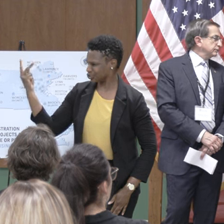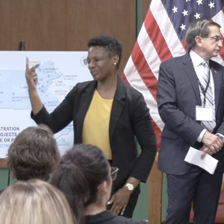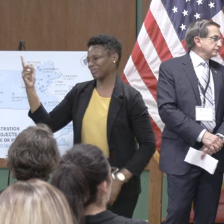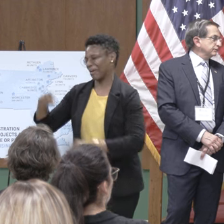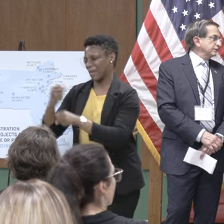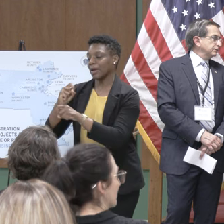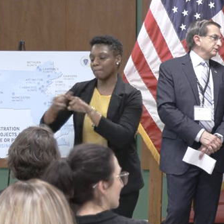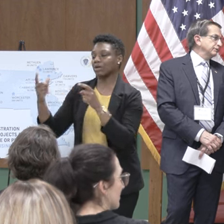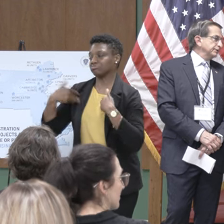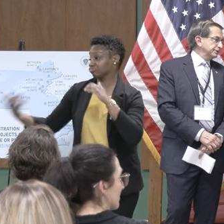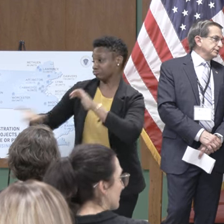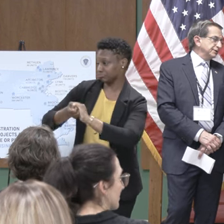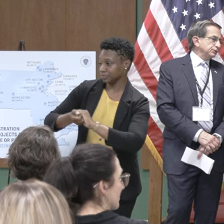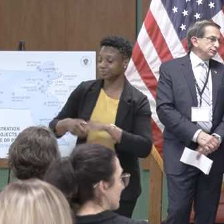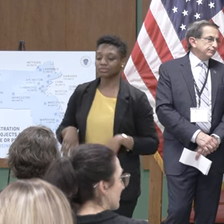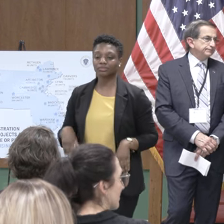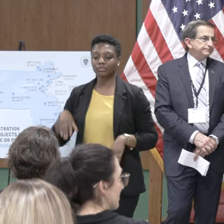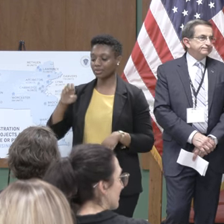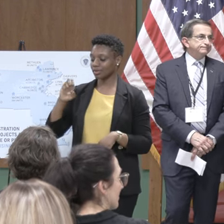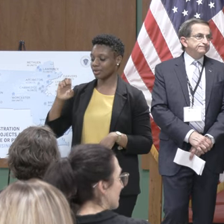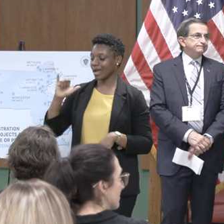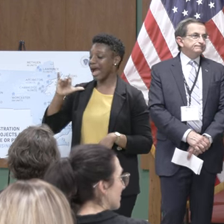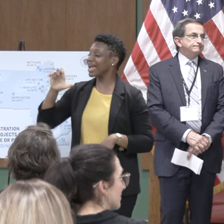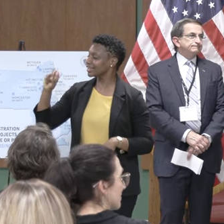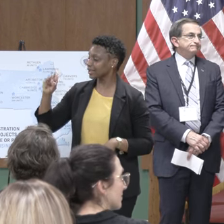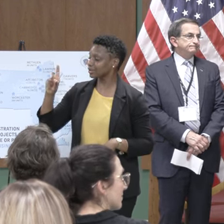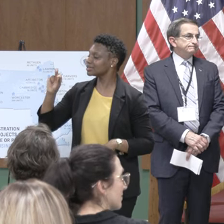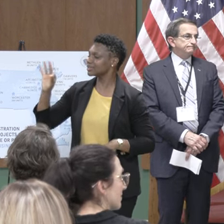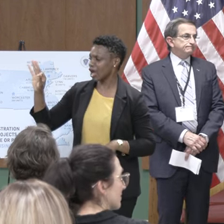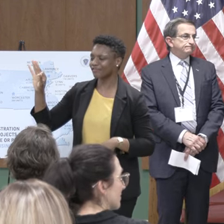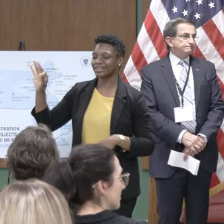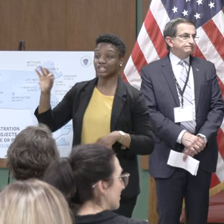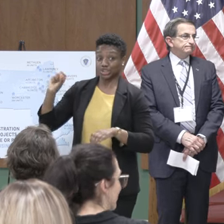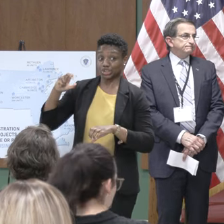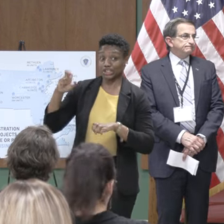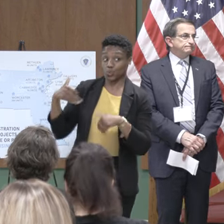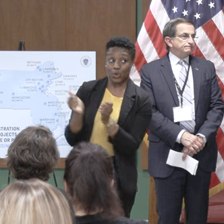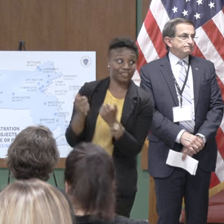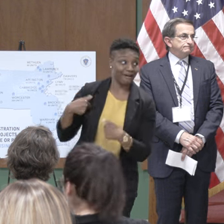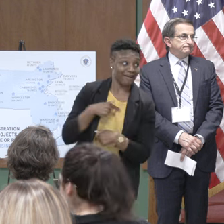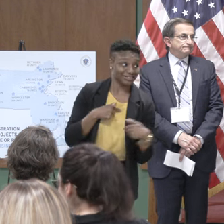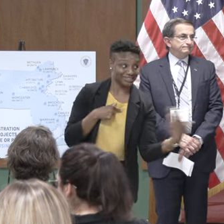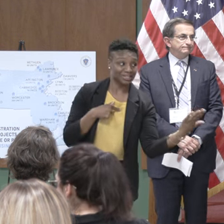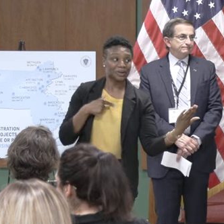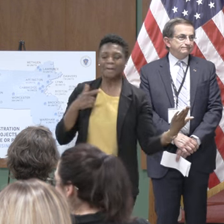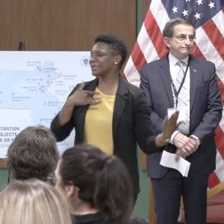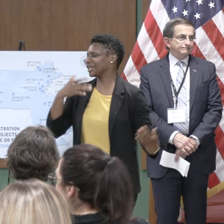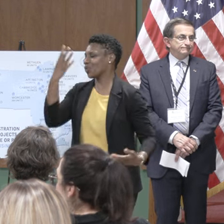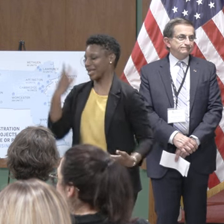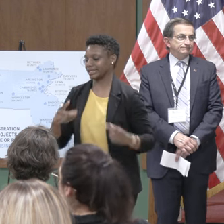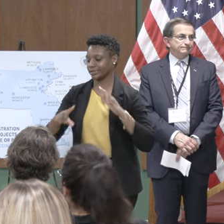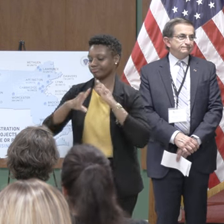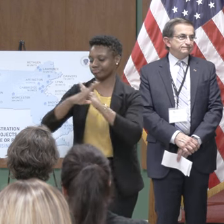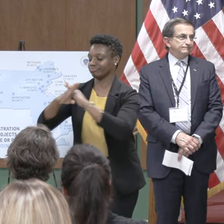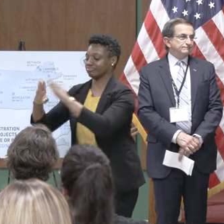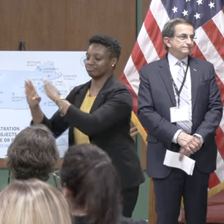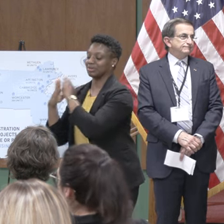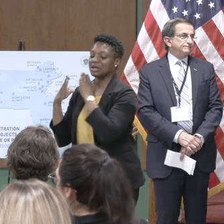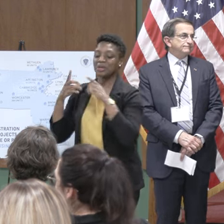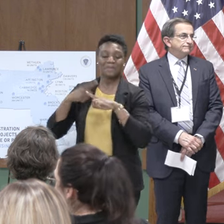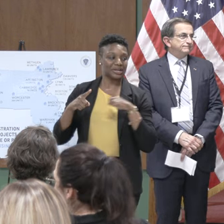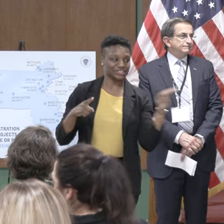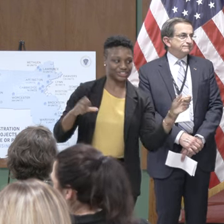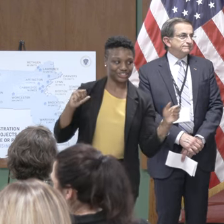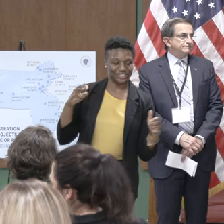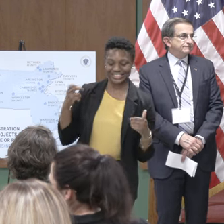counselor Eileen Duff is with us this afternoon as it is not a Wednesday when you're otherwise looking at judges but you can be